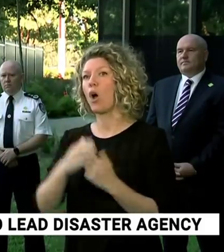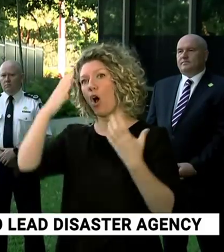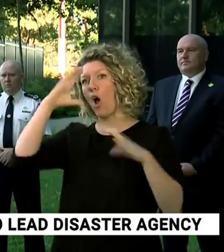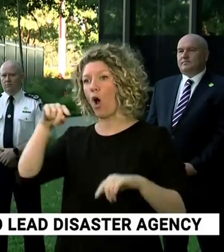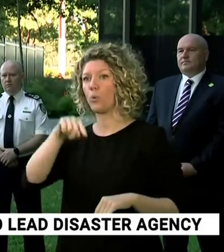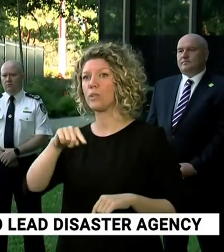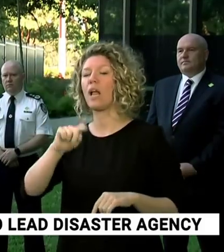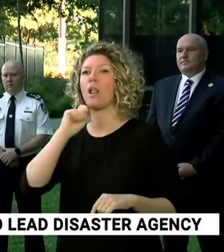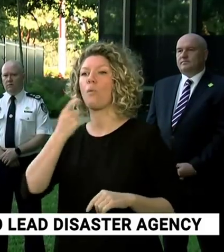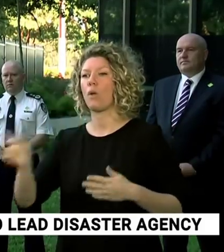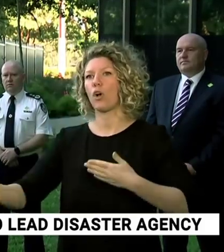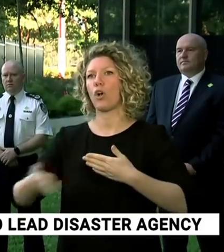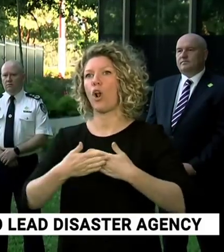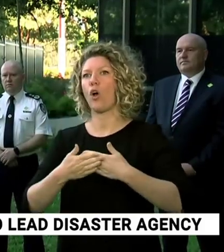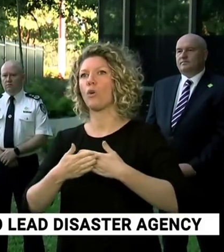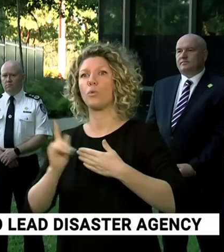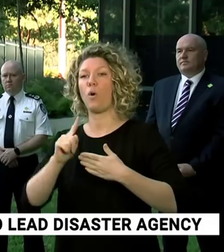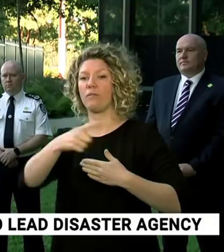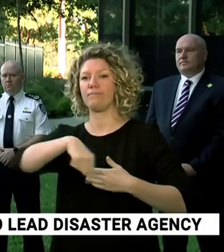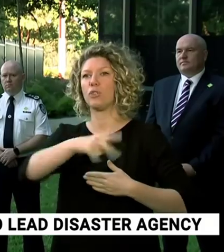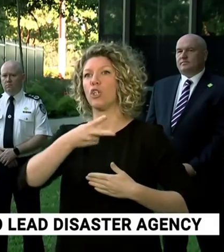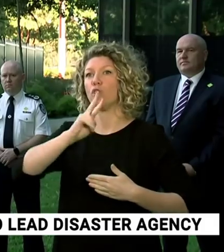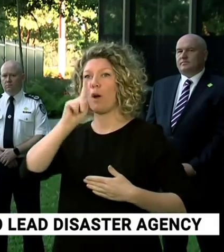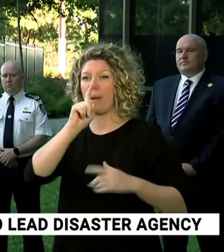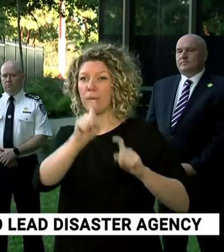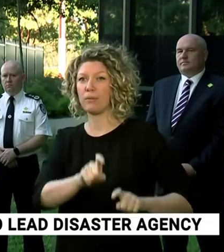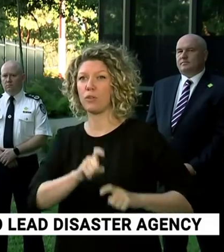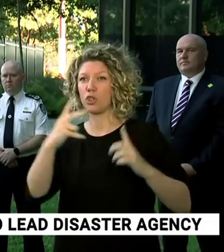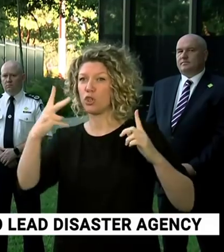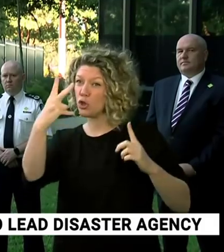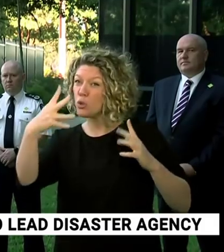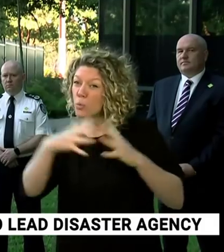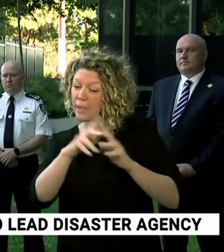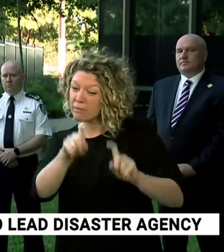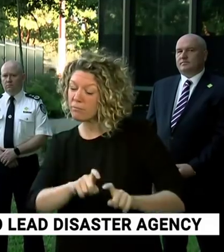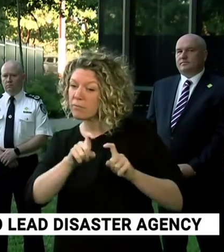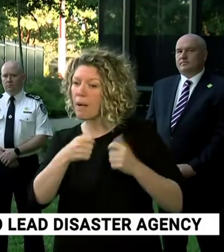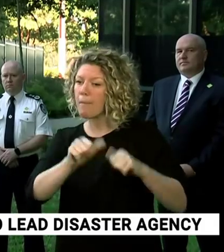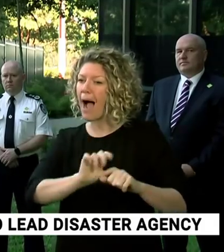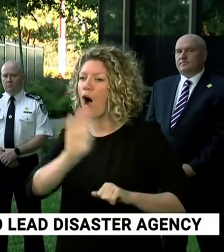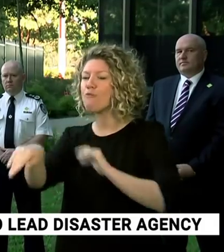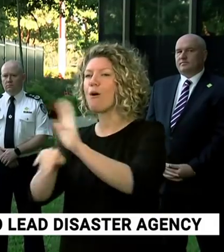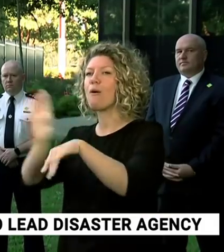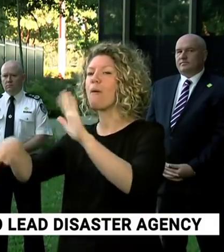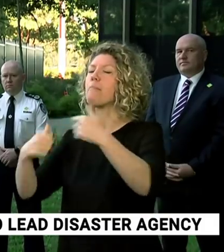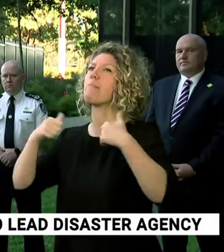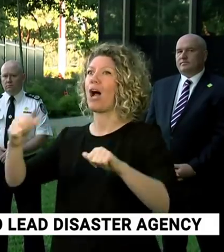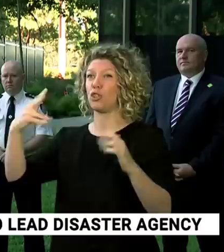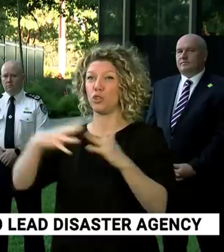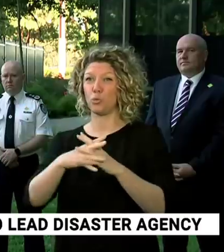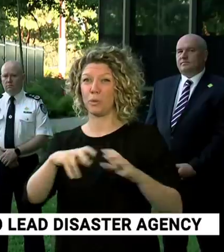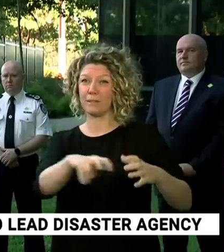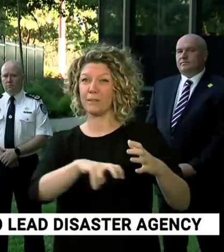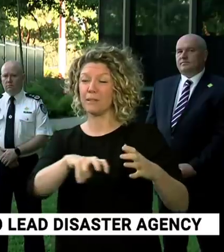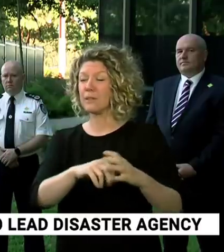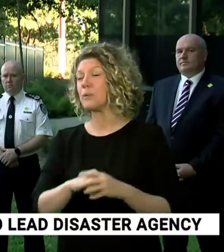and over 200 people will return home, which I think is a light to say that we are getting through this, you know, small